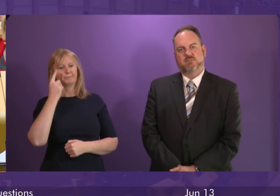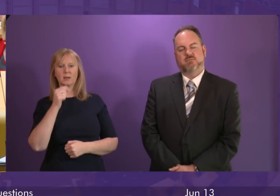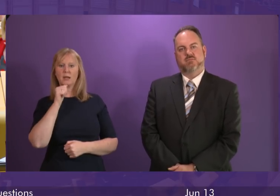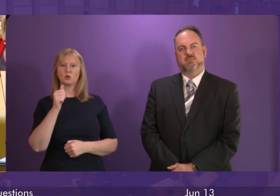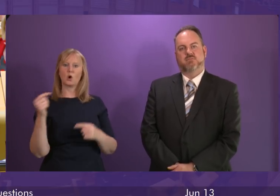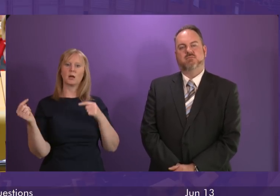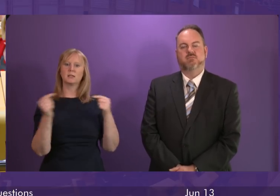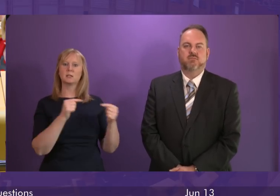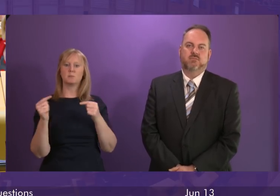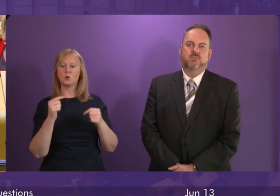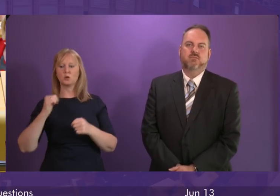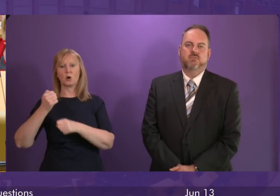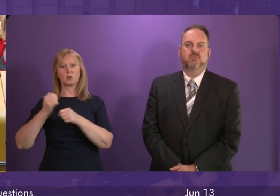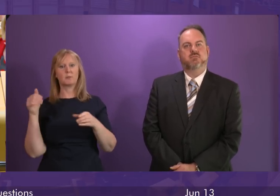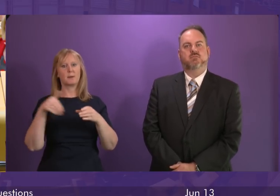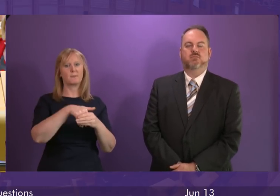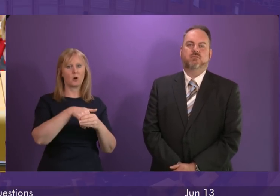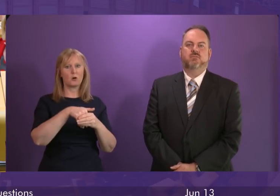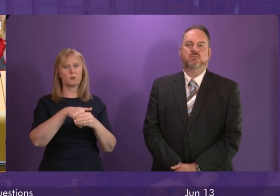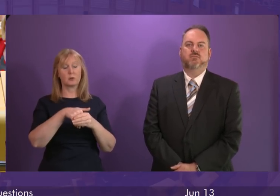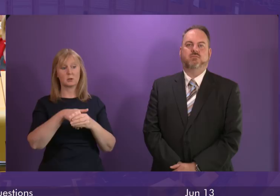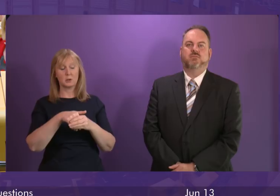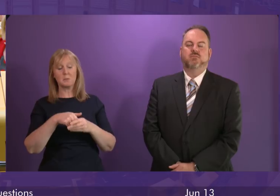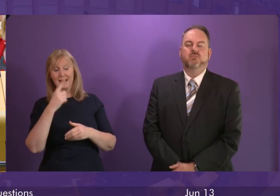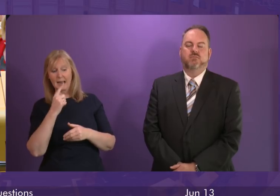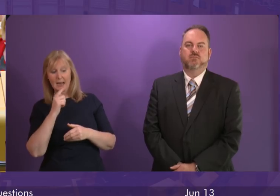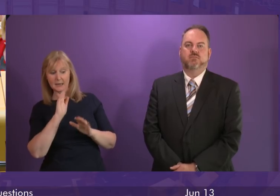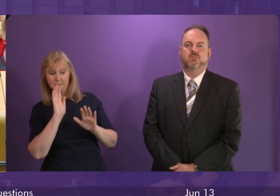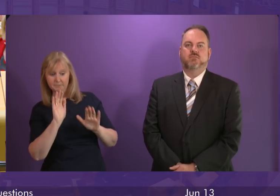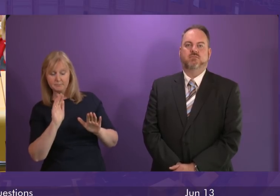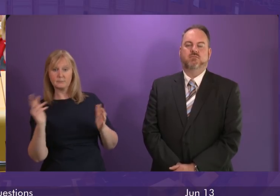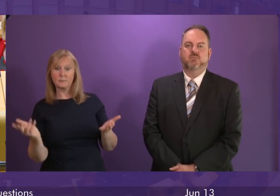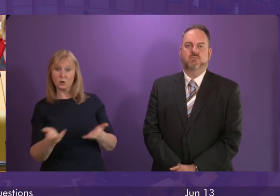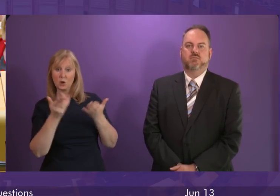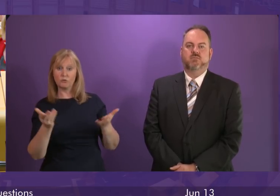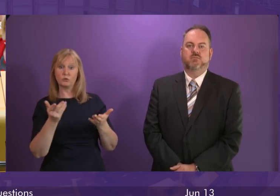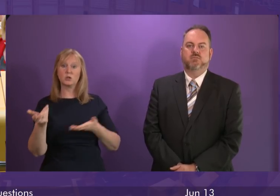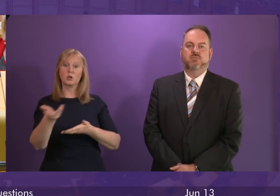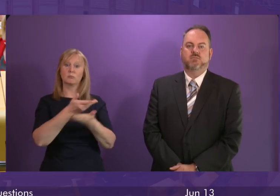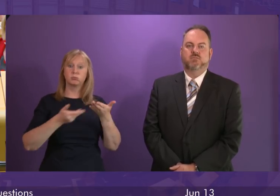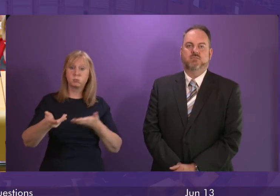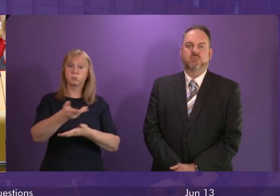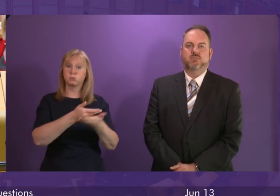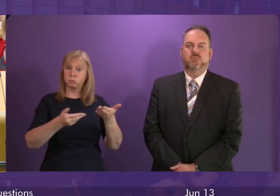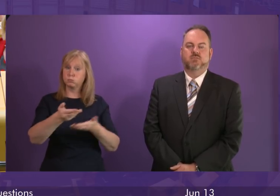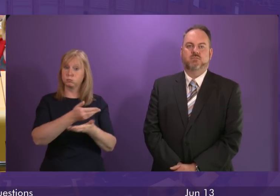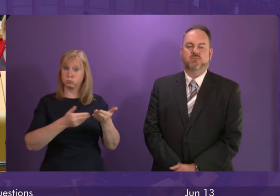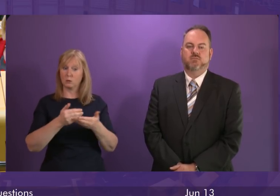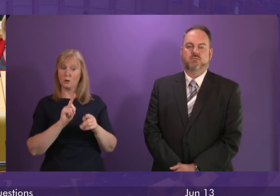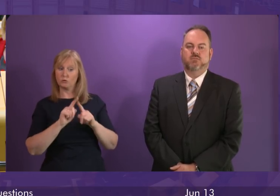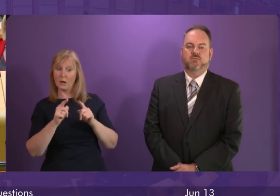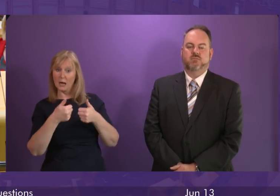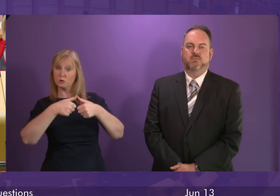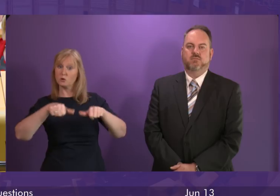dispute that the Scottish Government is a party to. That doesn't stop us encouraging those who are parties to this dispute to get round the table and come up with a